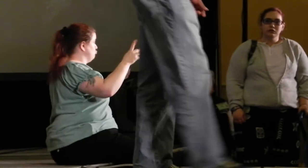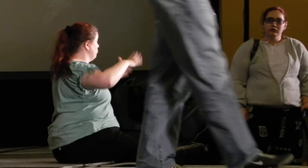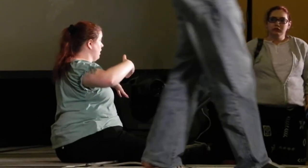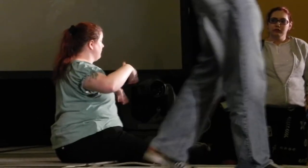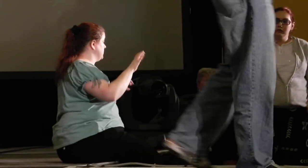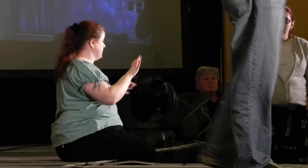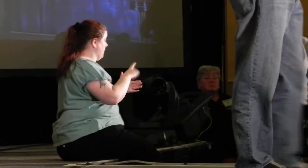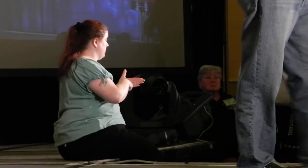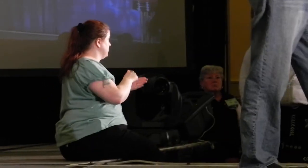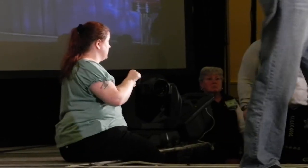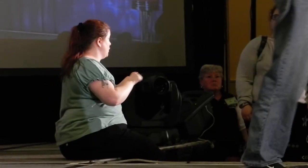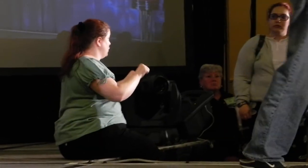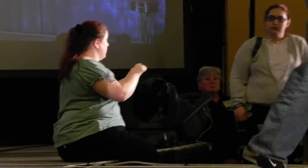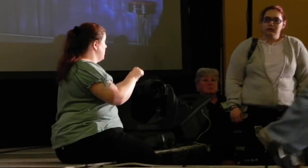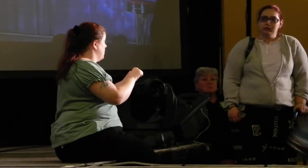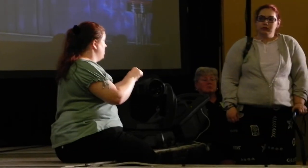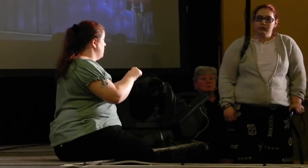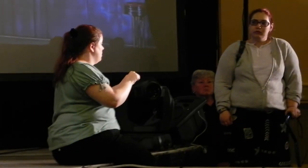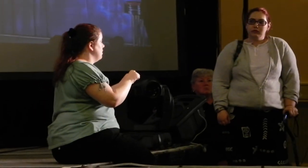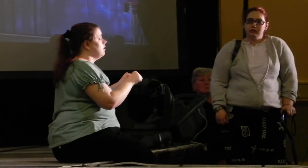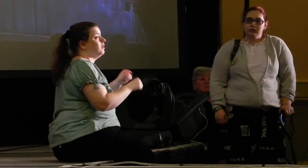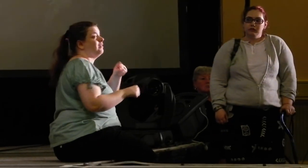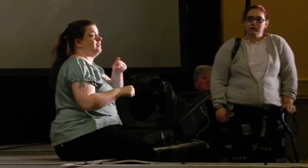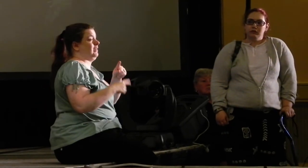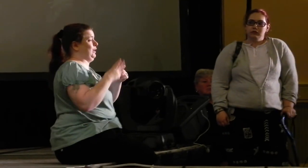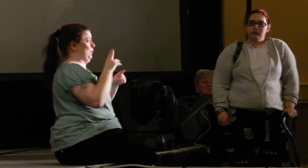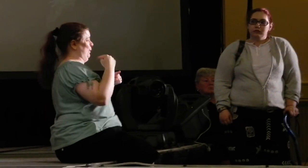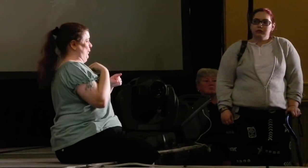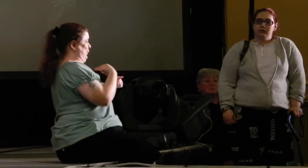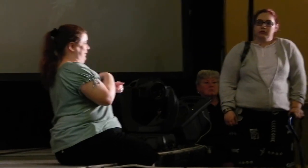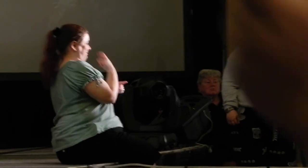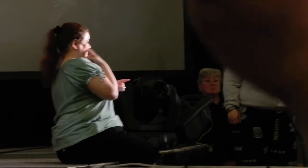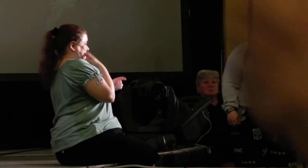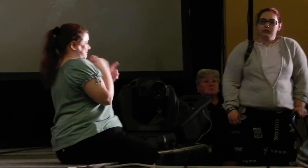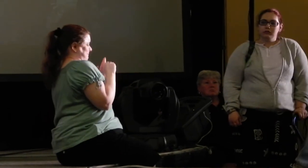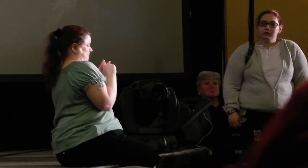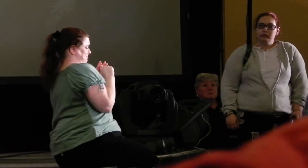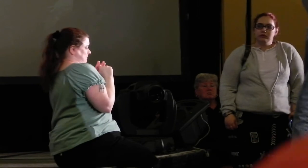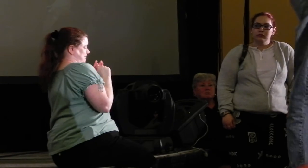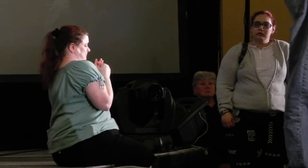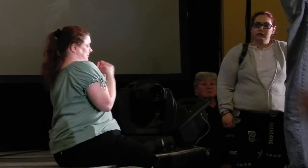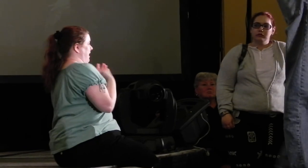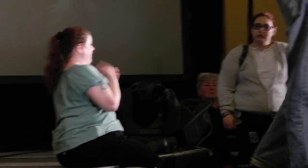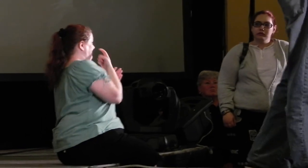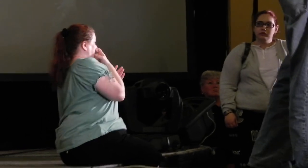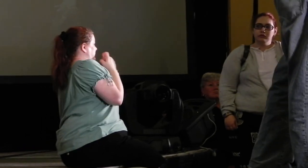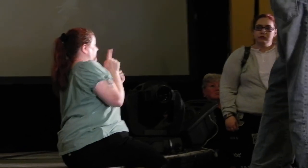Oh, no, we are just like in the genesis of it. Like, I just met this man.